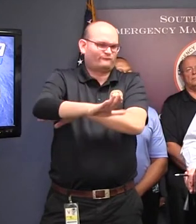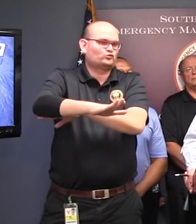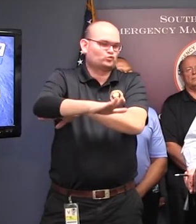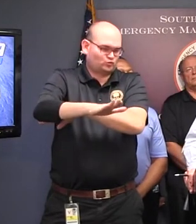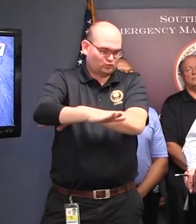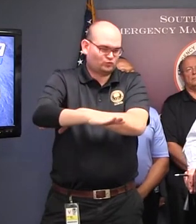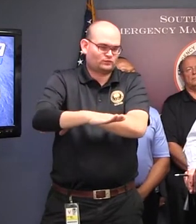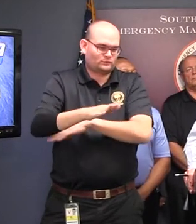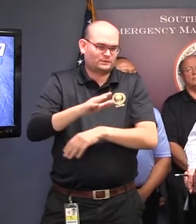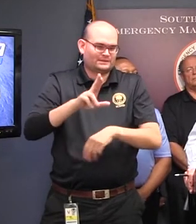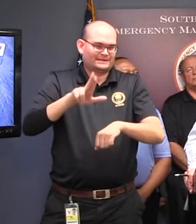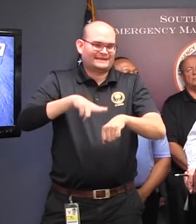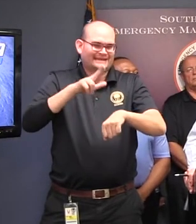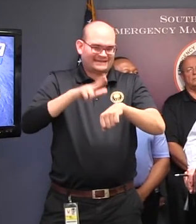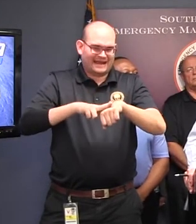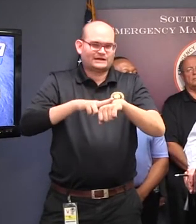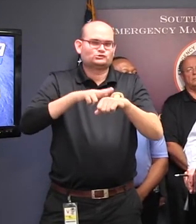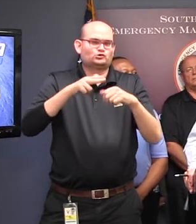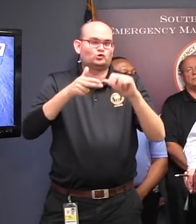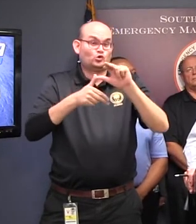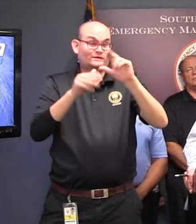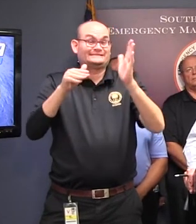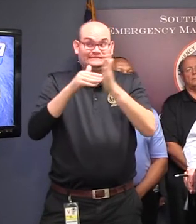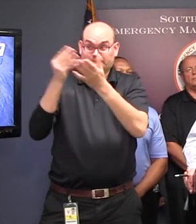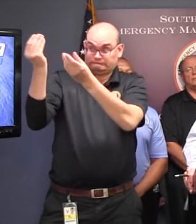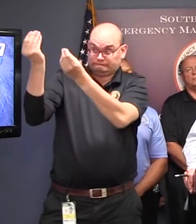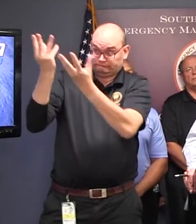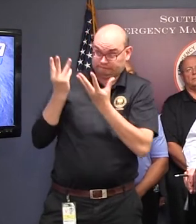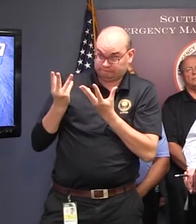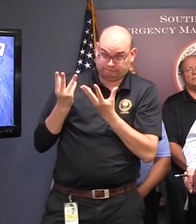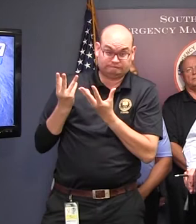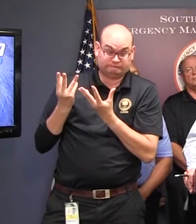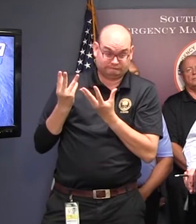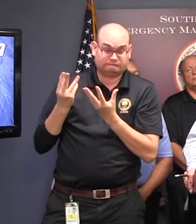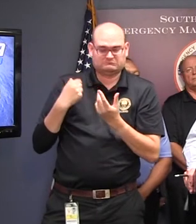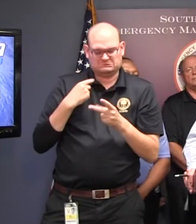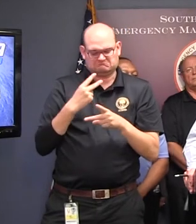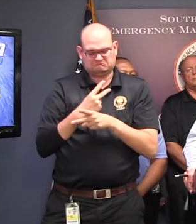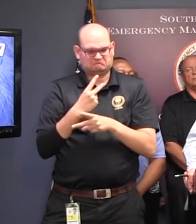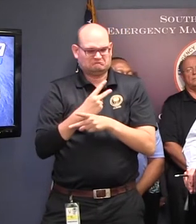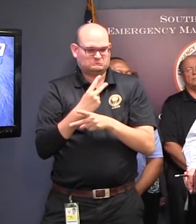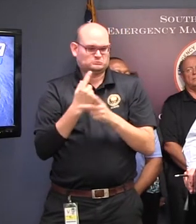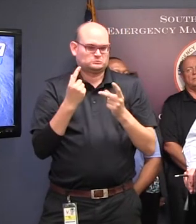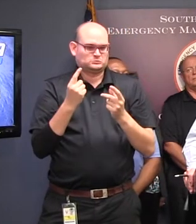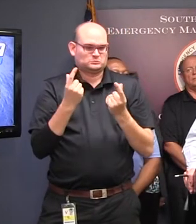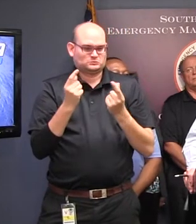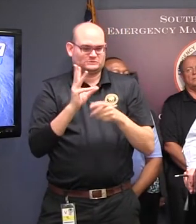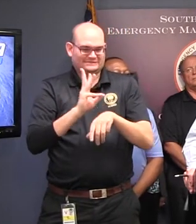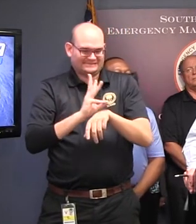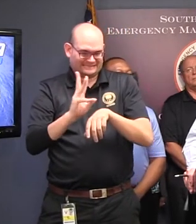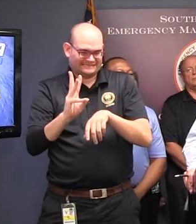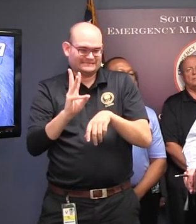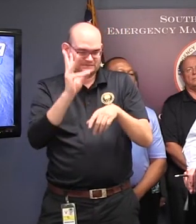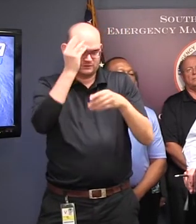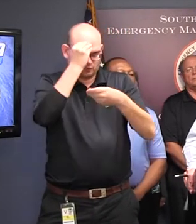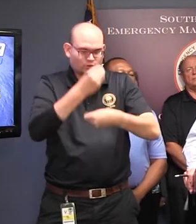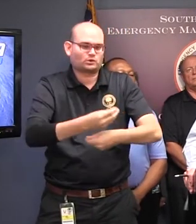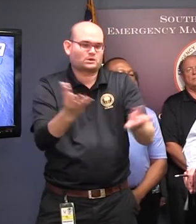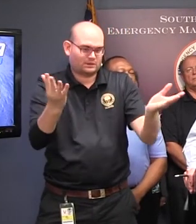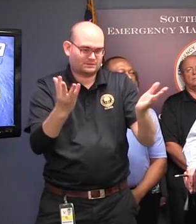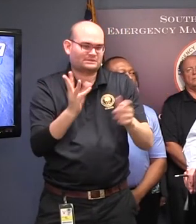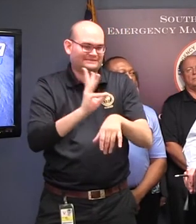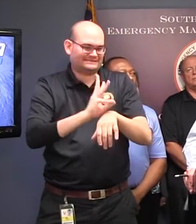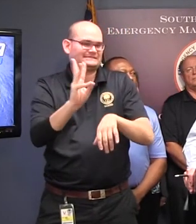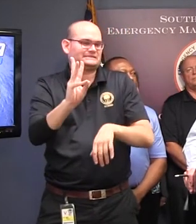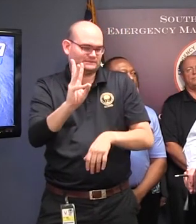Hurricane Center. And sometime around 6 o'clock or so, we hope to be able to make an announcement about